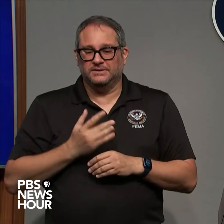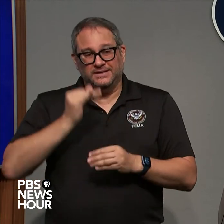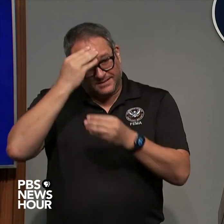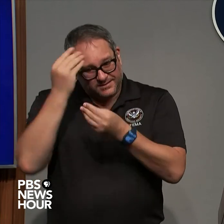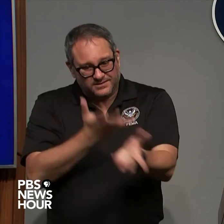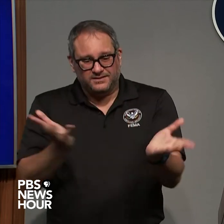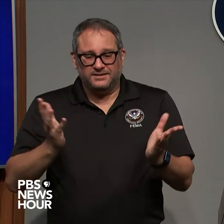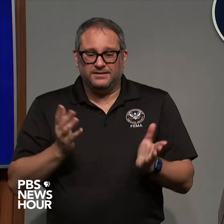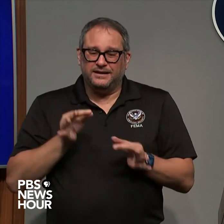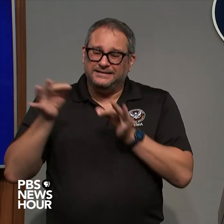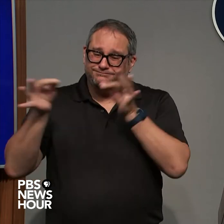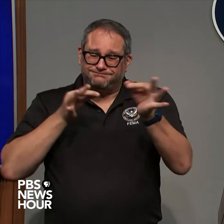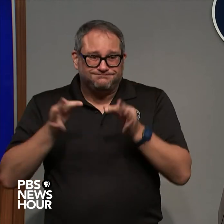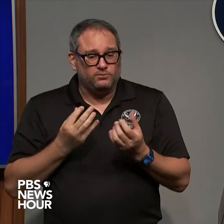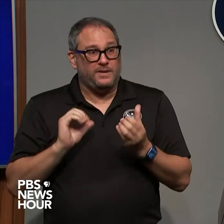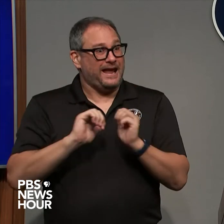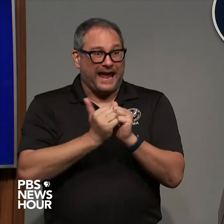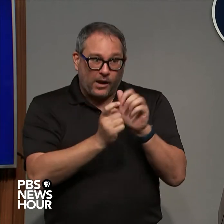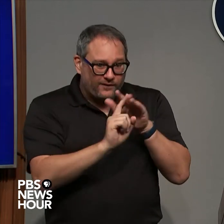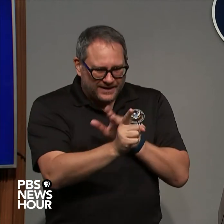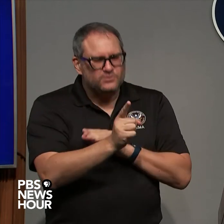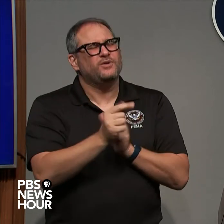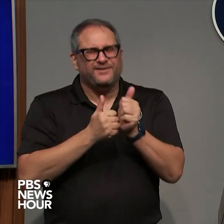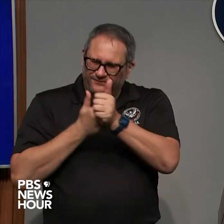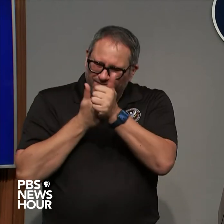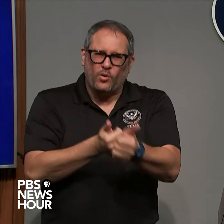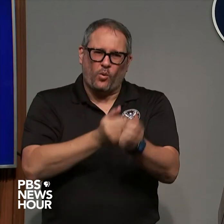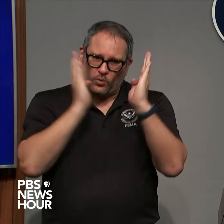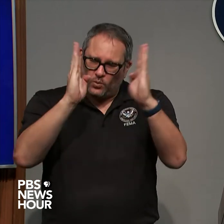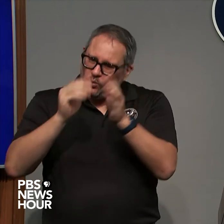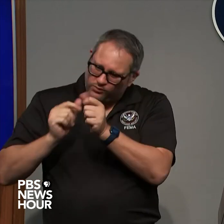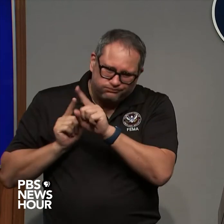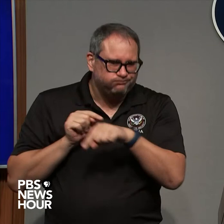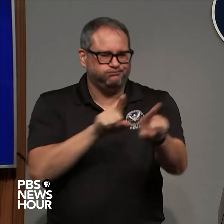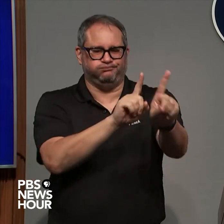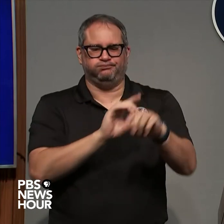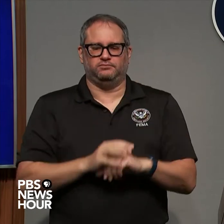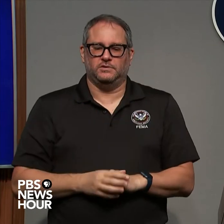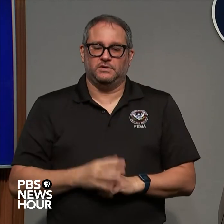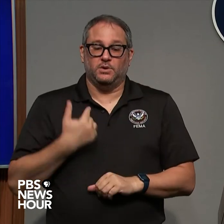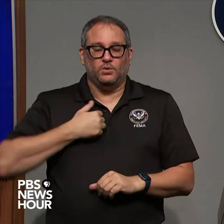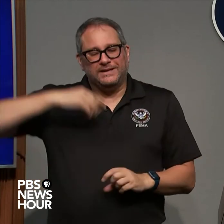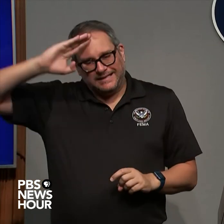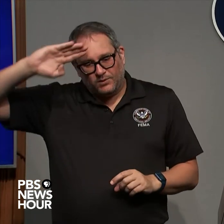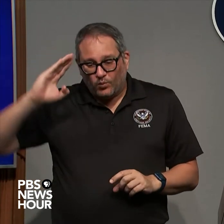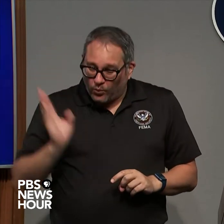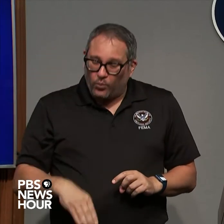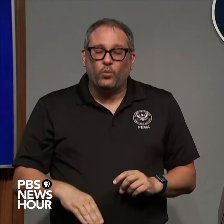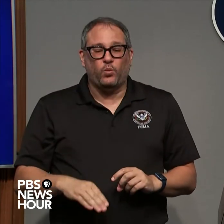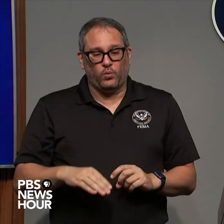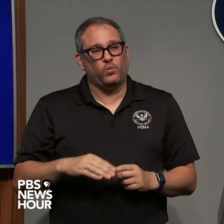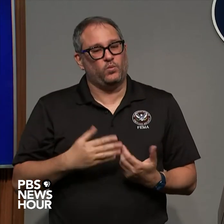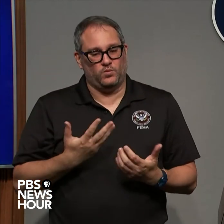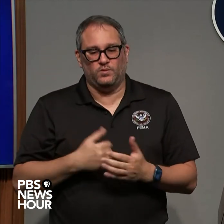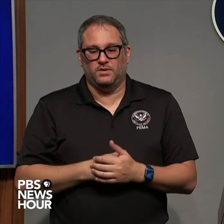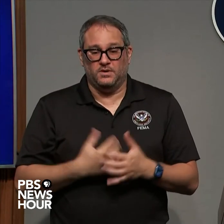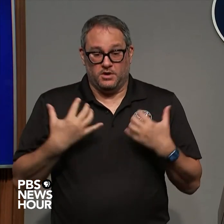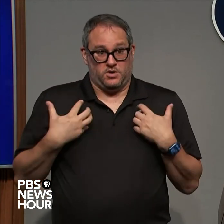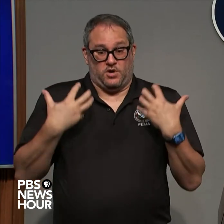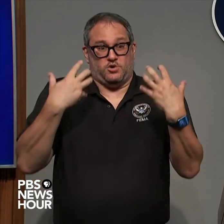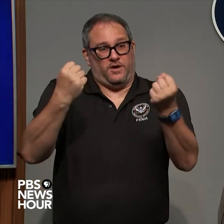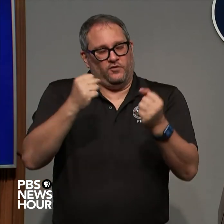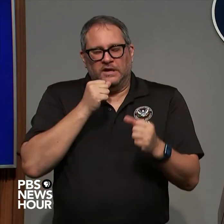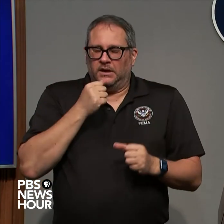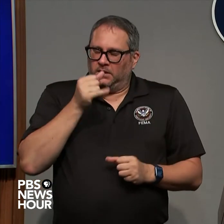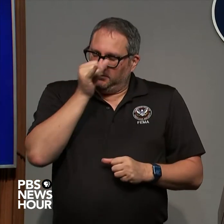officials and your local officials we know that for many of you recovery from hurricane Ian